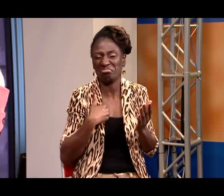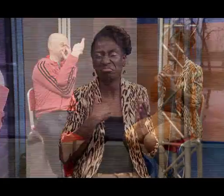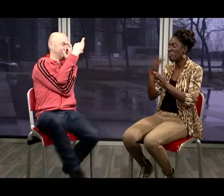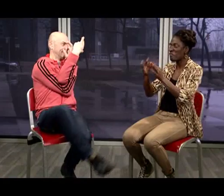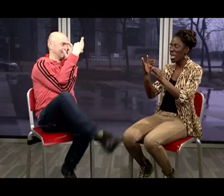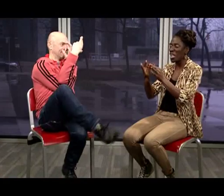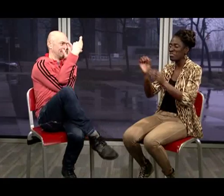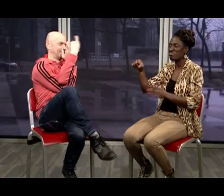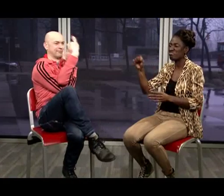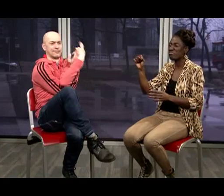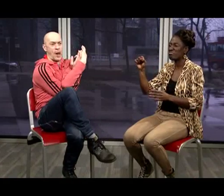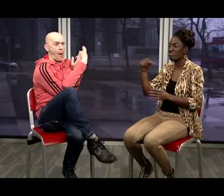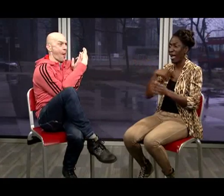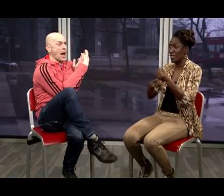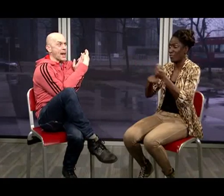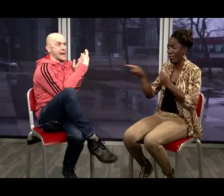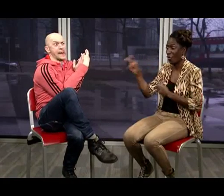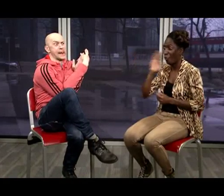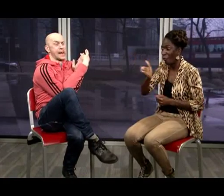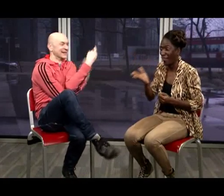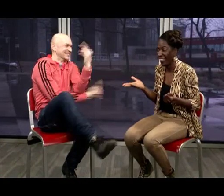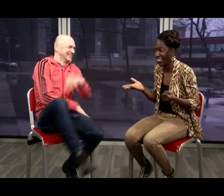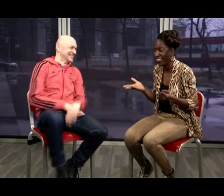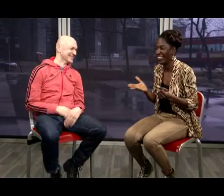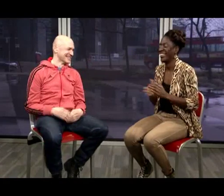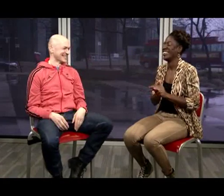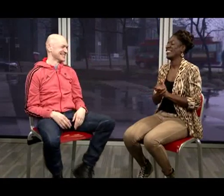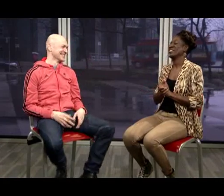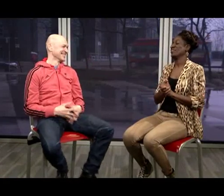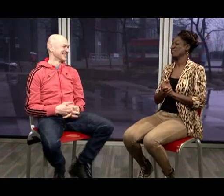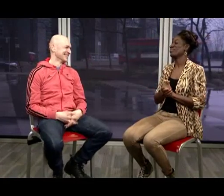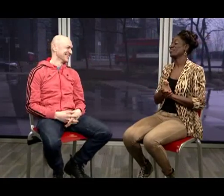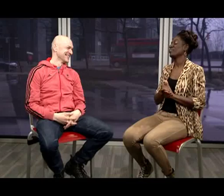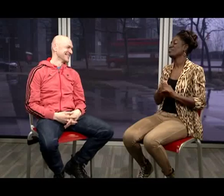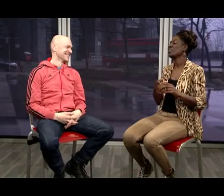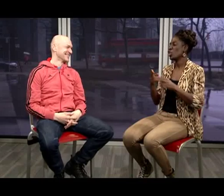you back I think I have some faith here and I'd be by your side trying to help you out